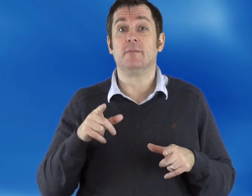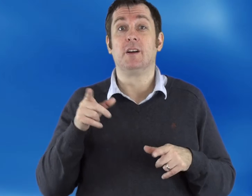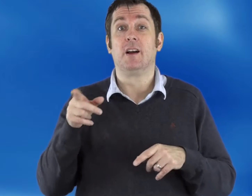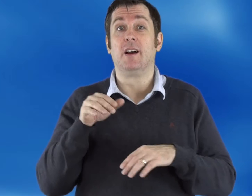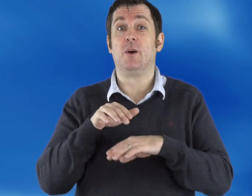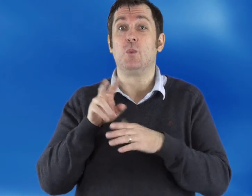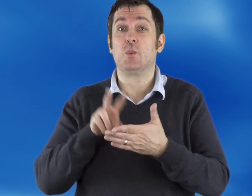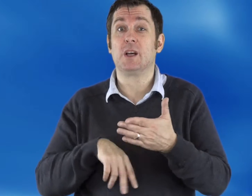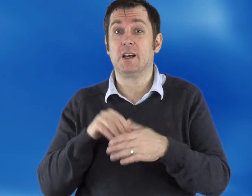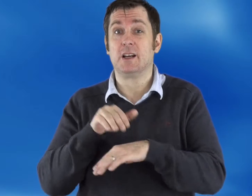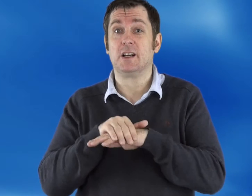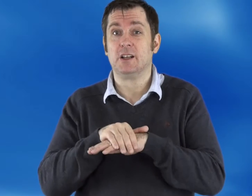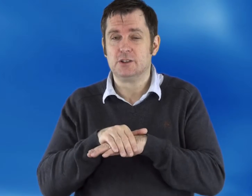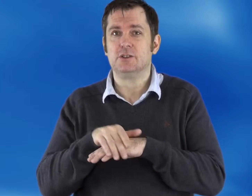While English tends to be their second language.